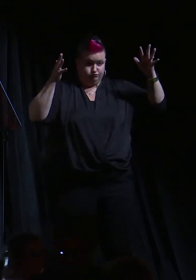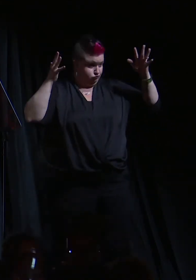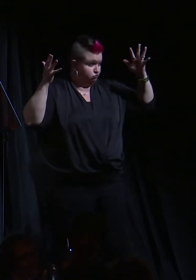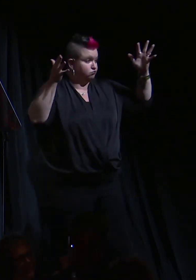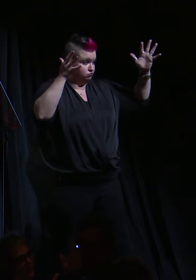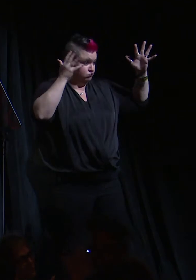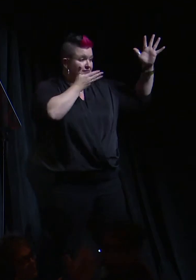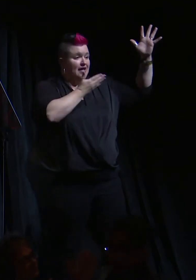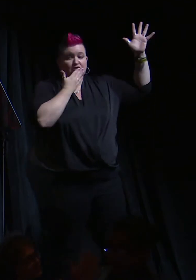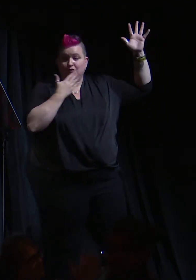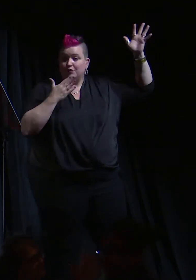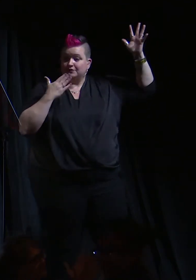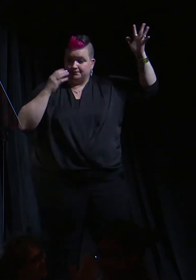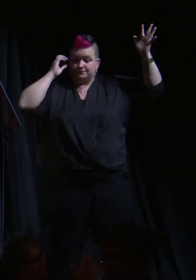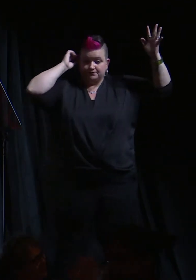a thank you for their leadership.